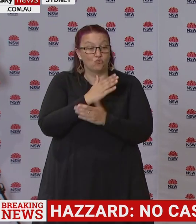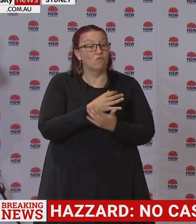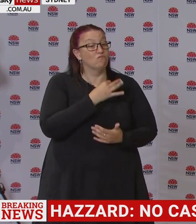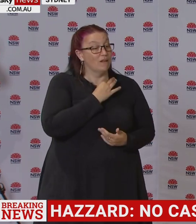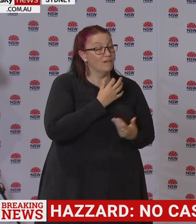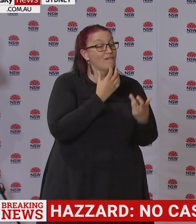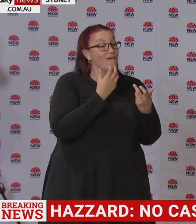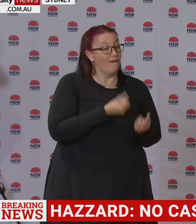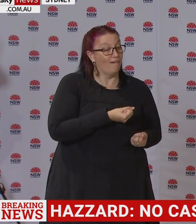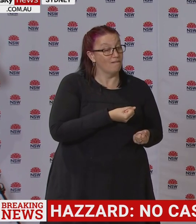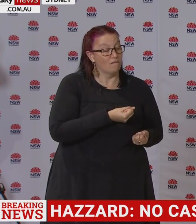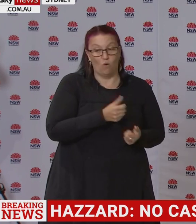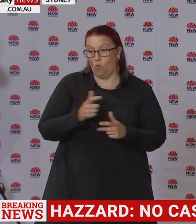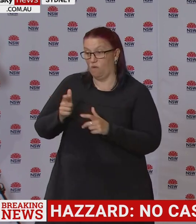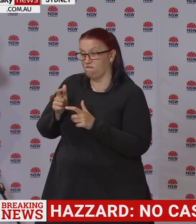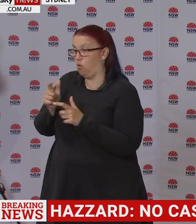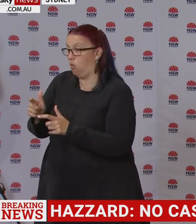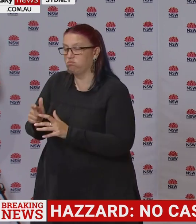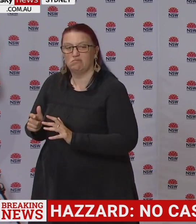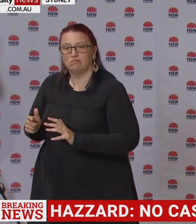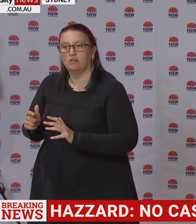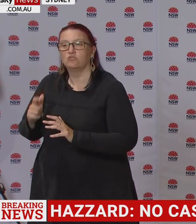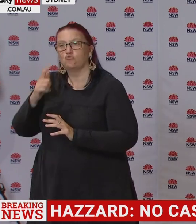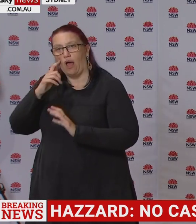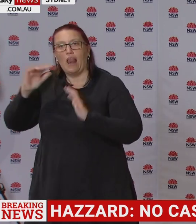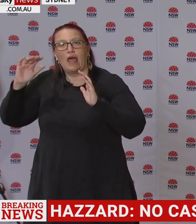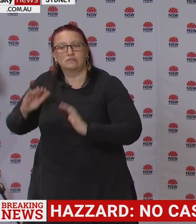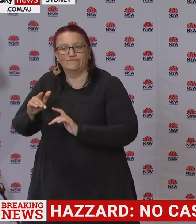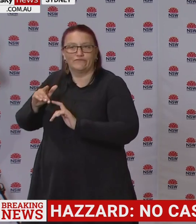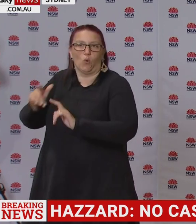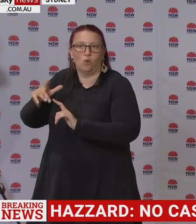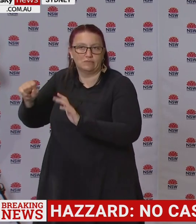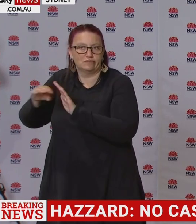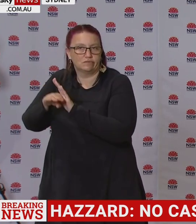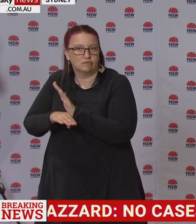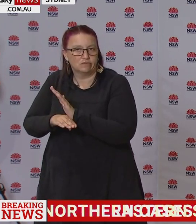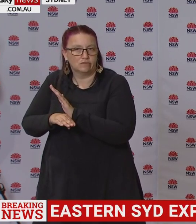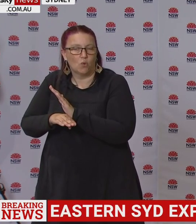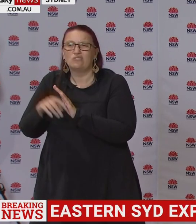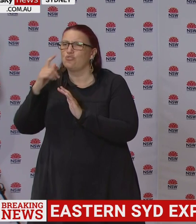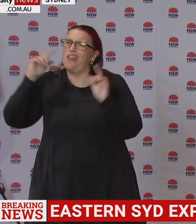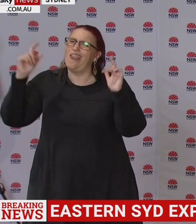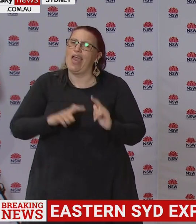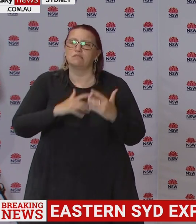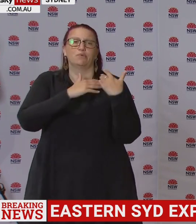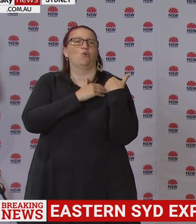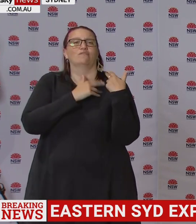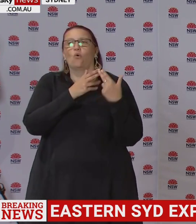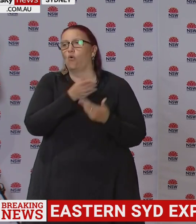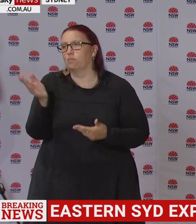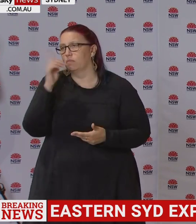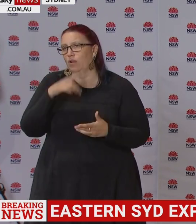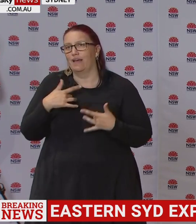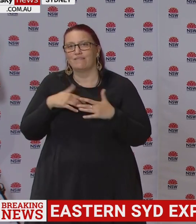correctly assessed and not placing too many restrictions on our residents. But